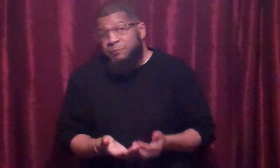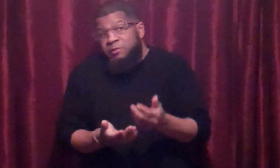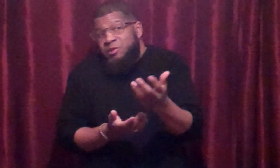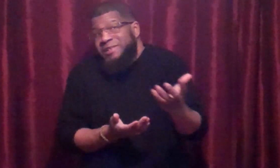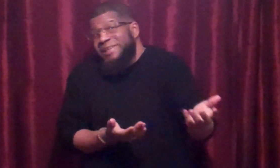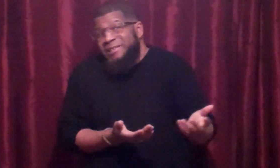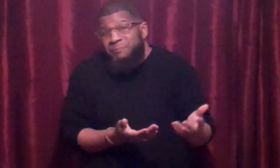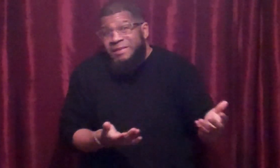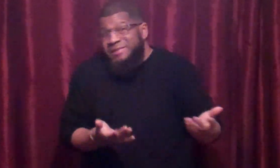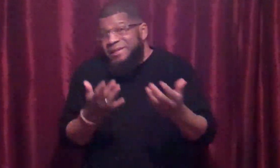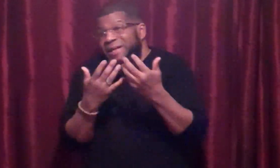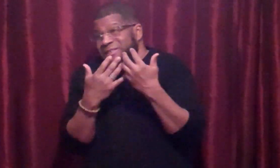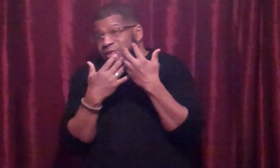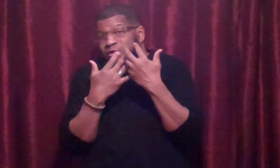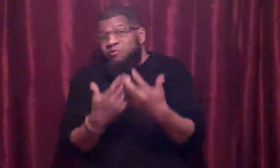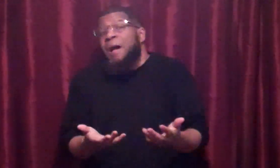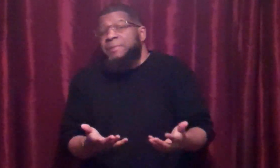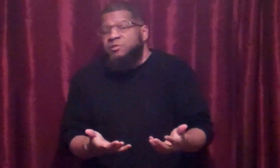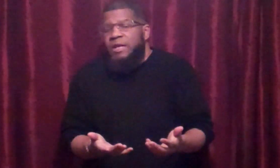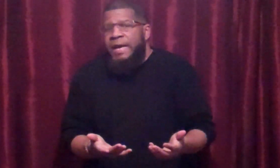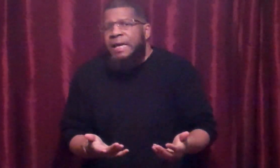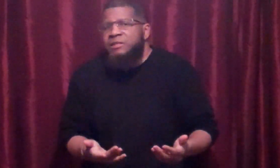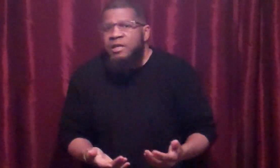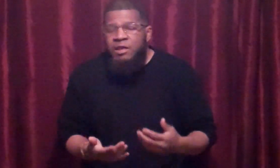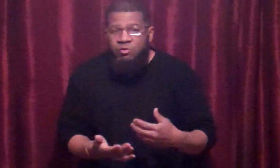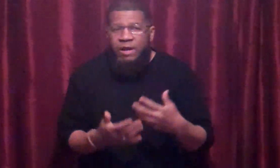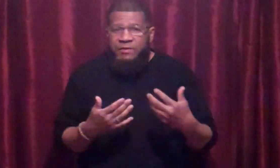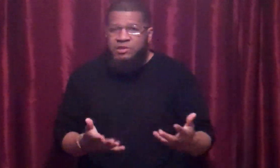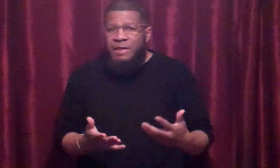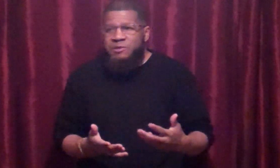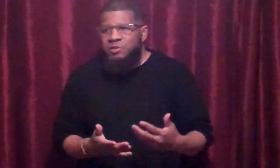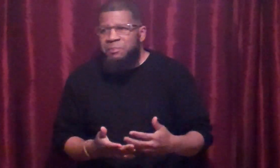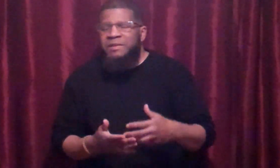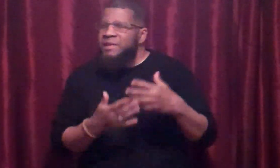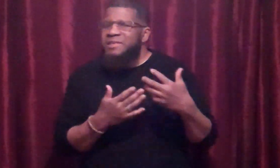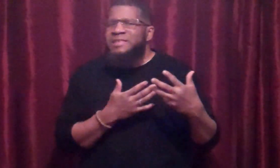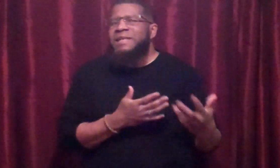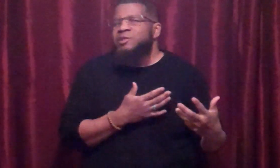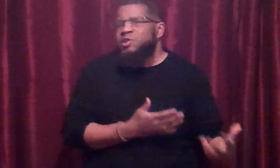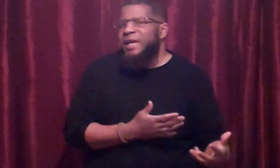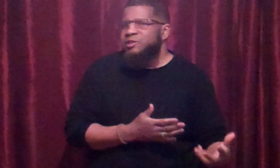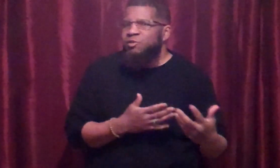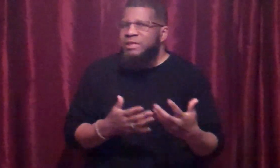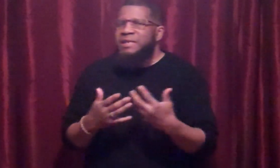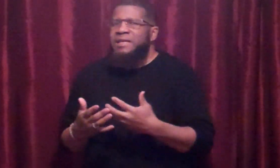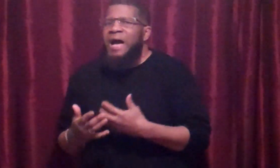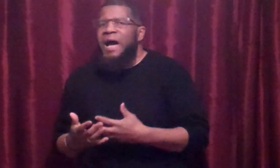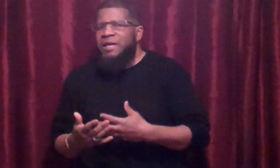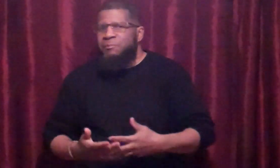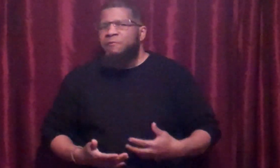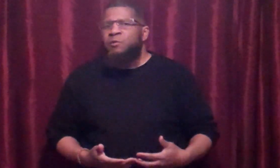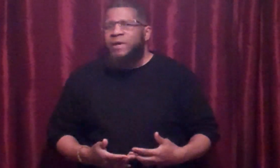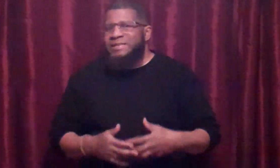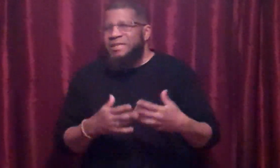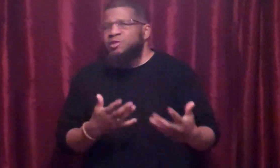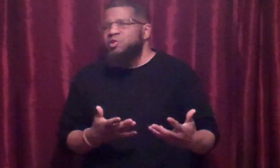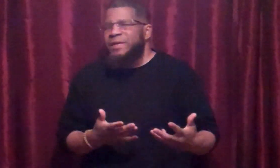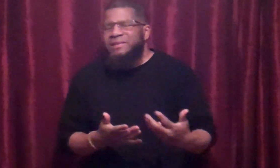because your kicks can basically kind of just drop into their hands. You have exceptions, but to take the chance on kicking high above the waist in the street,